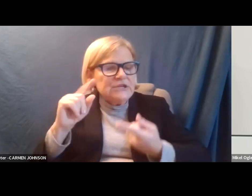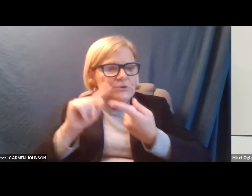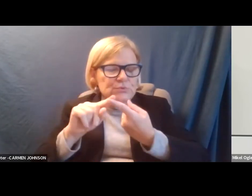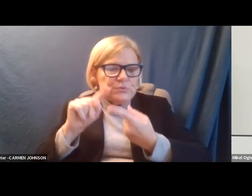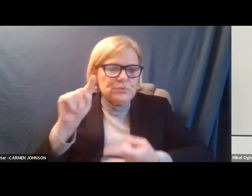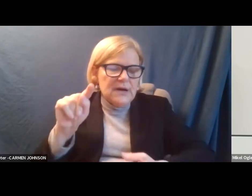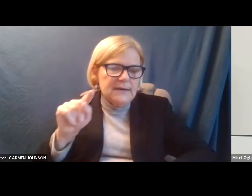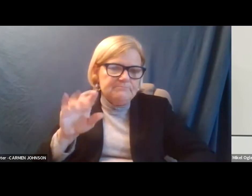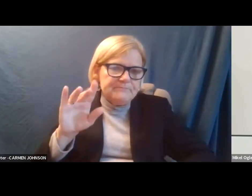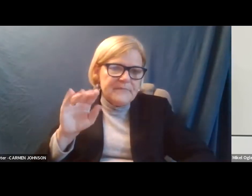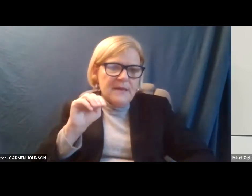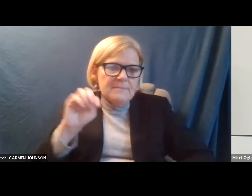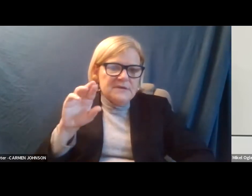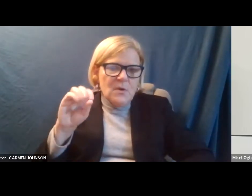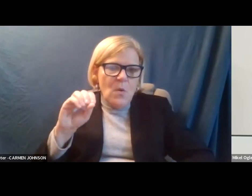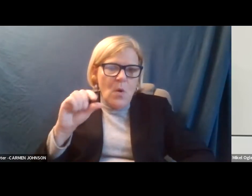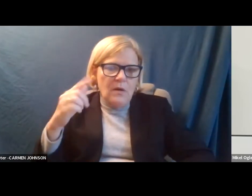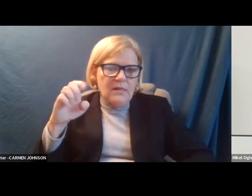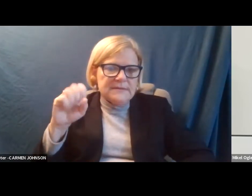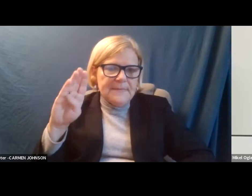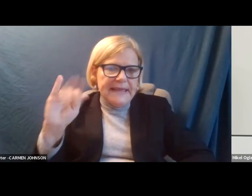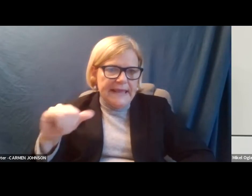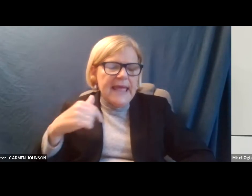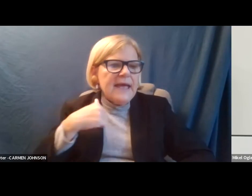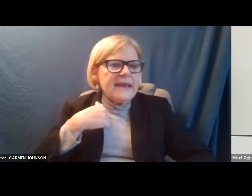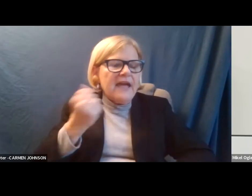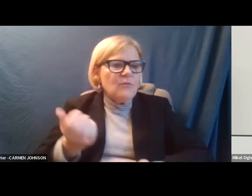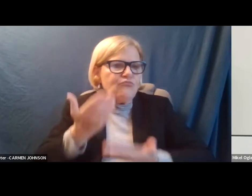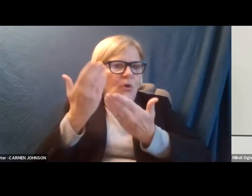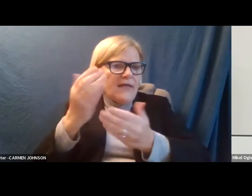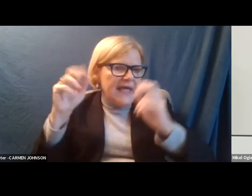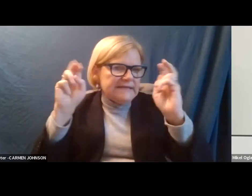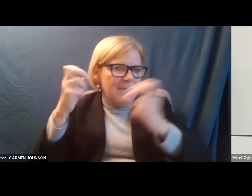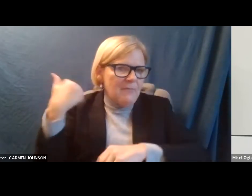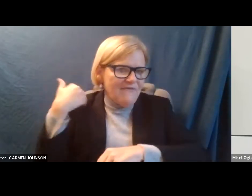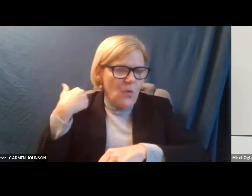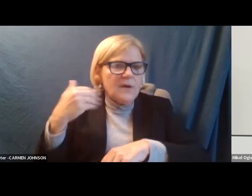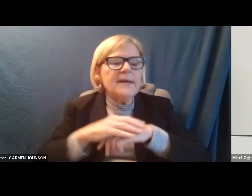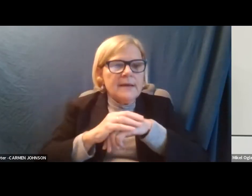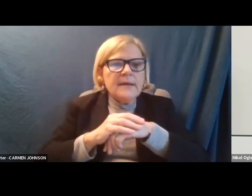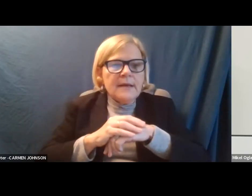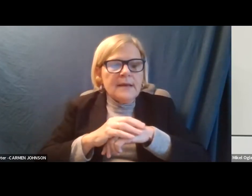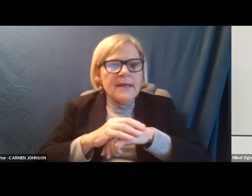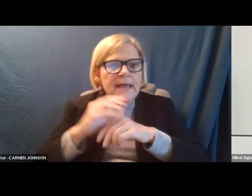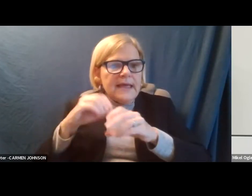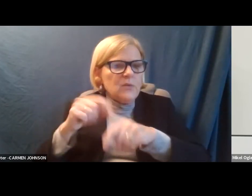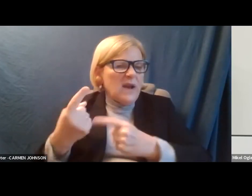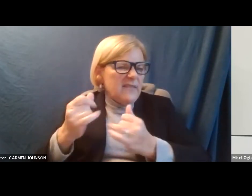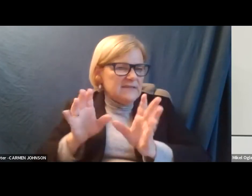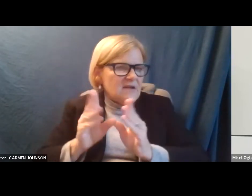Mr. Oglesby and I have brought it up before and since in one of these calls.